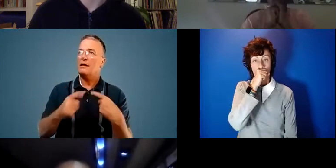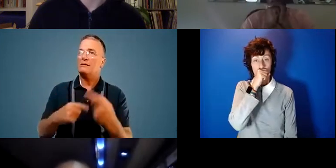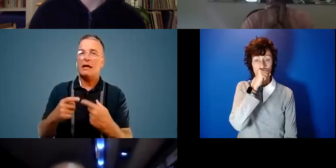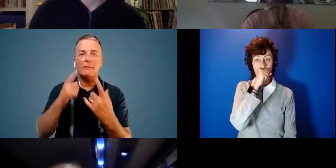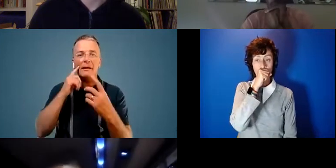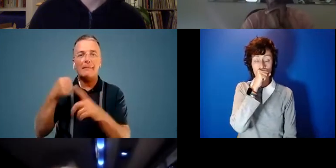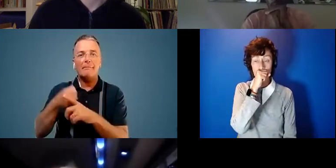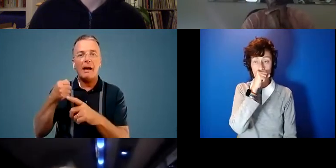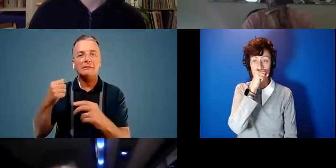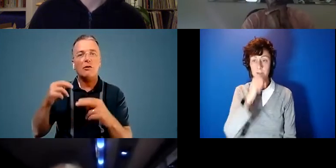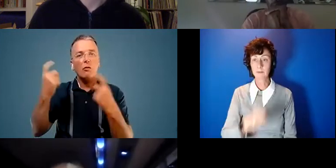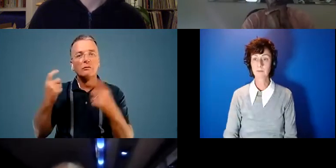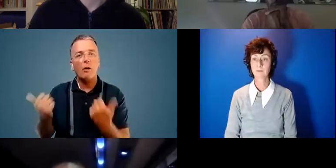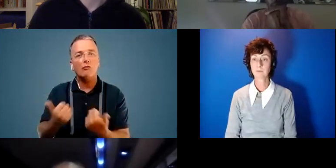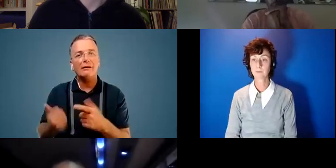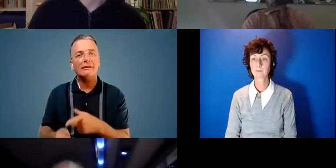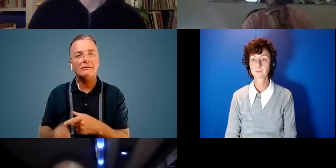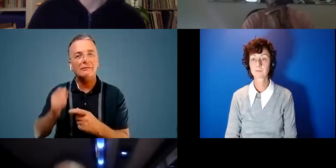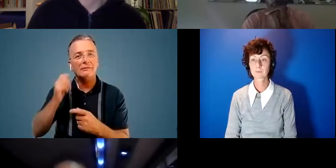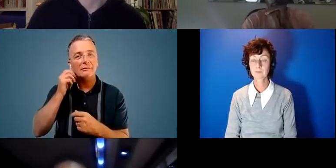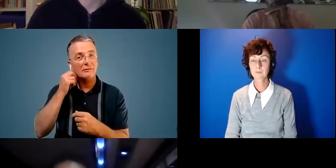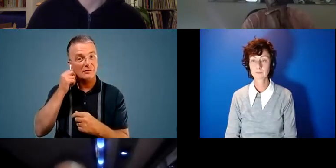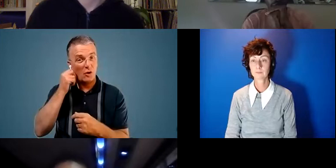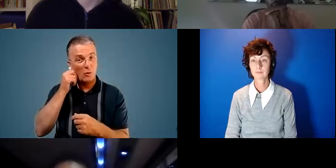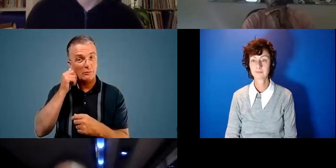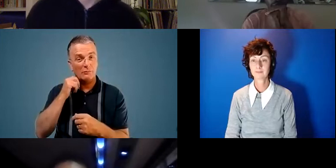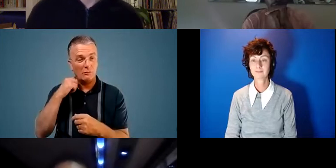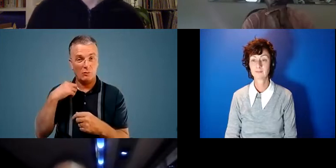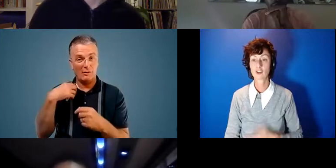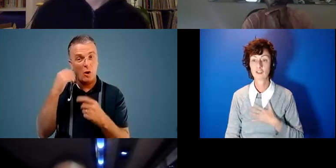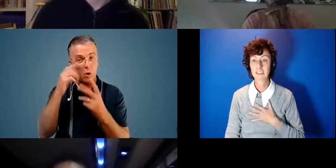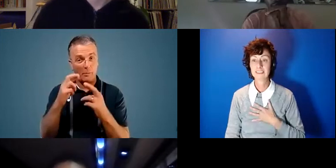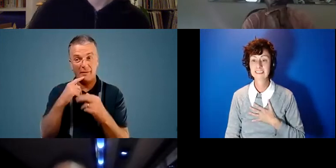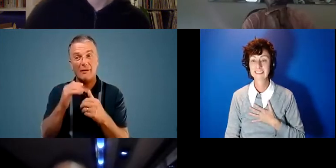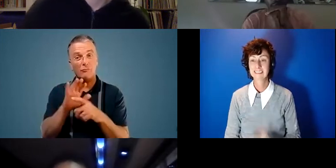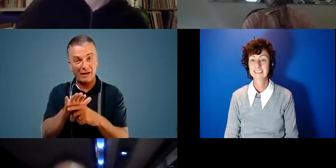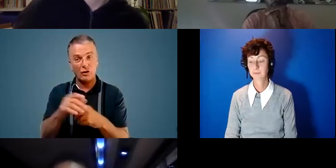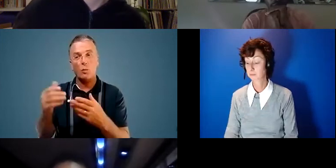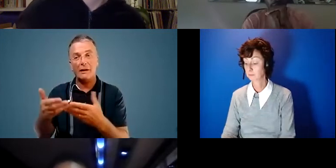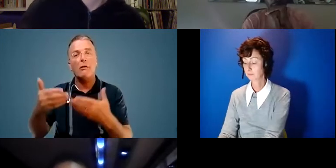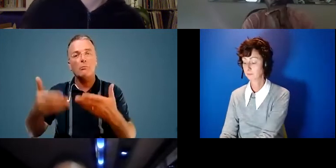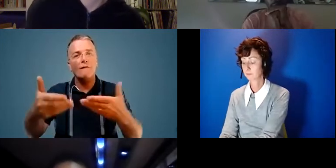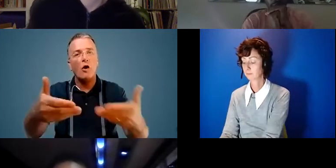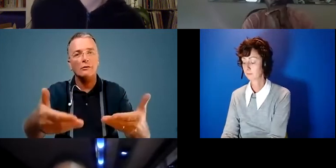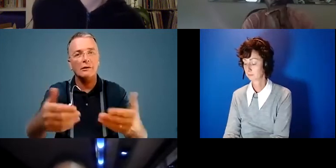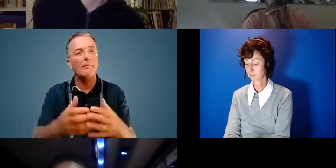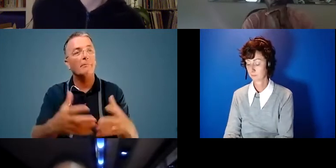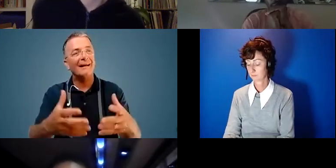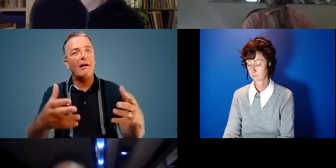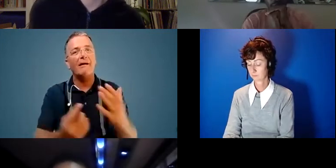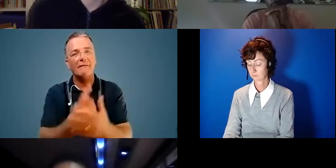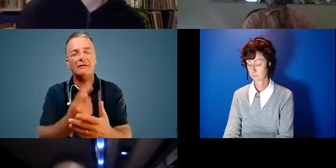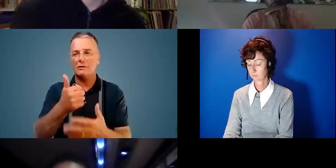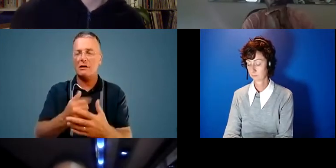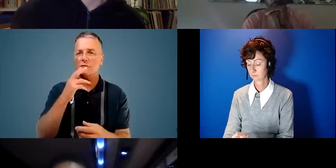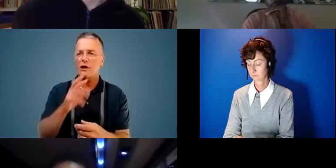impact thought about so we're hoping that this will then you know the pressure will then go onwards and bigger events will start to see that